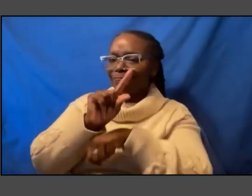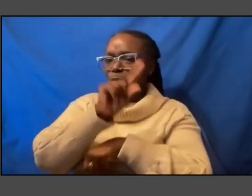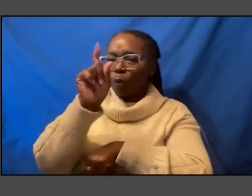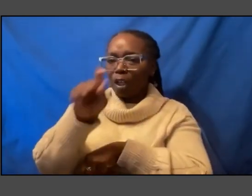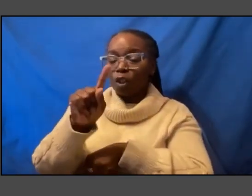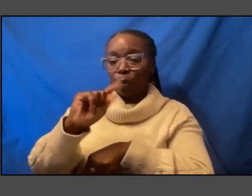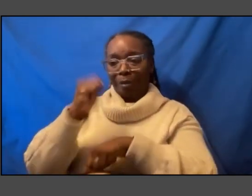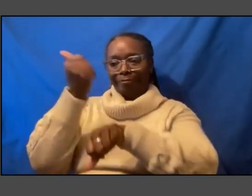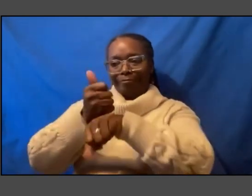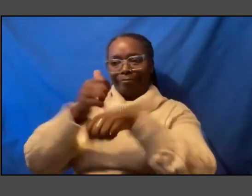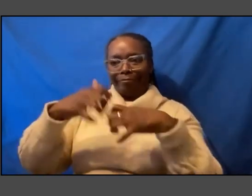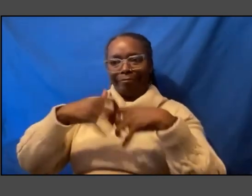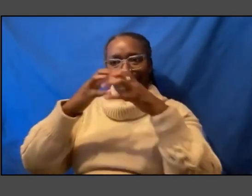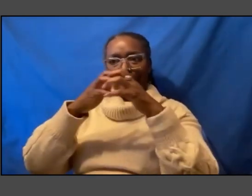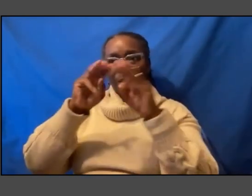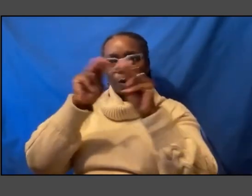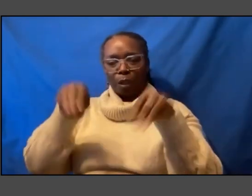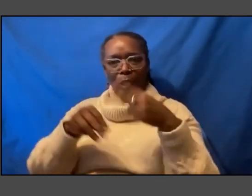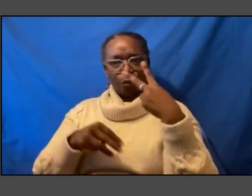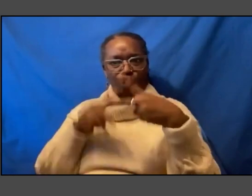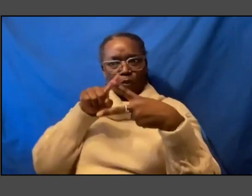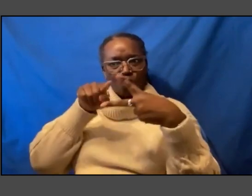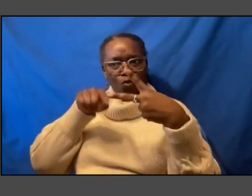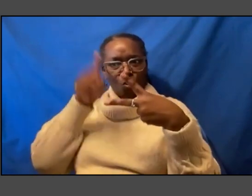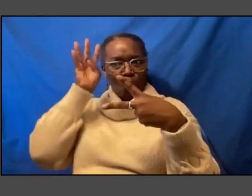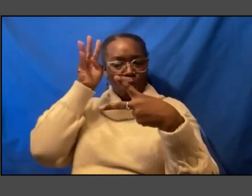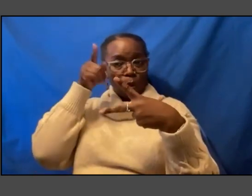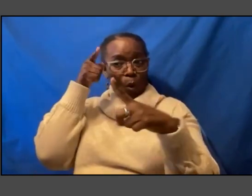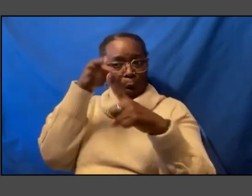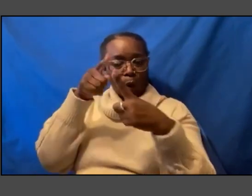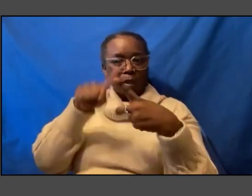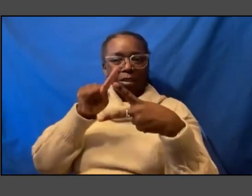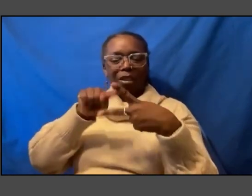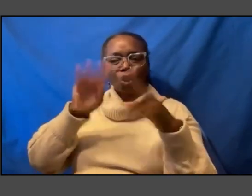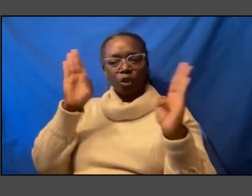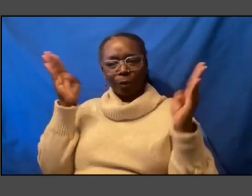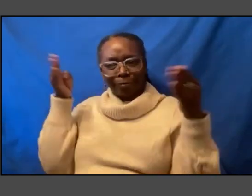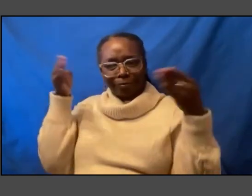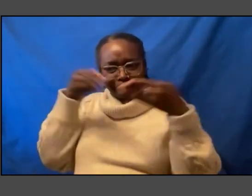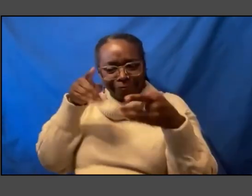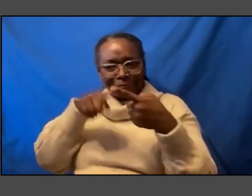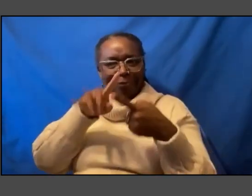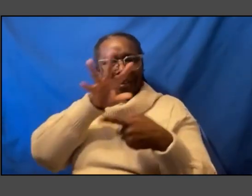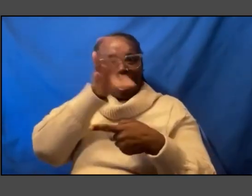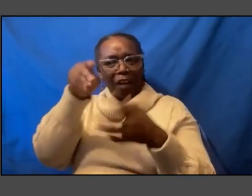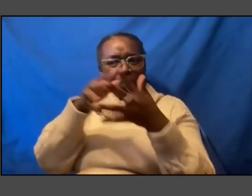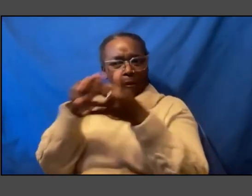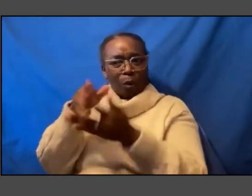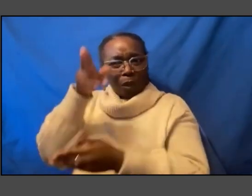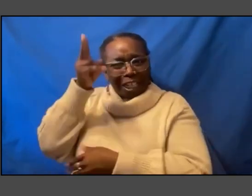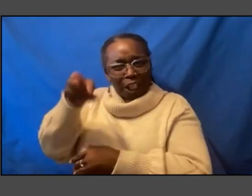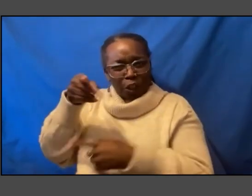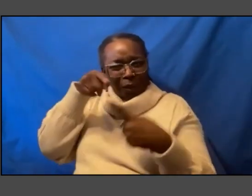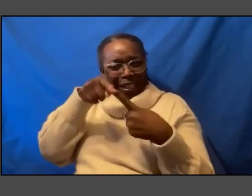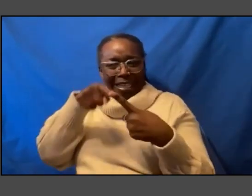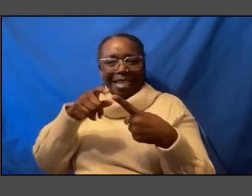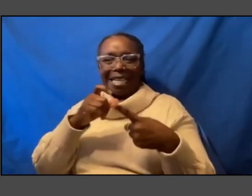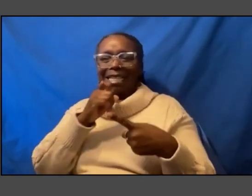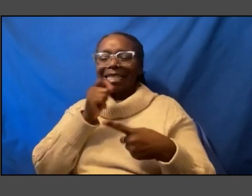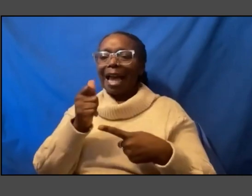goals one was to centralize African American history so that it's not seen as answerly or marginal